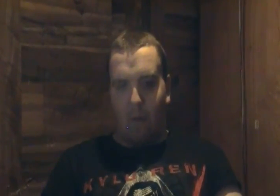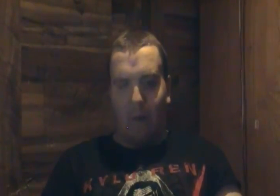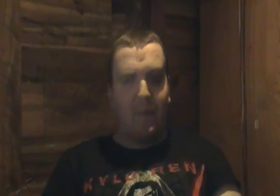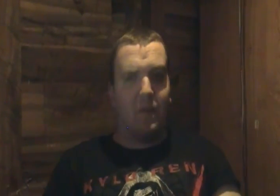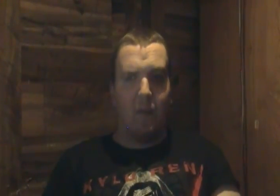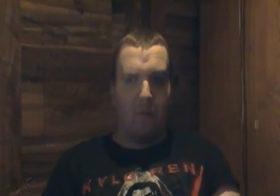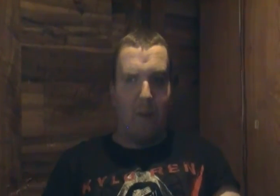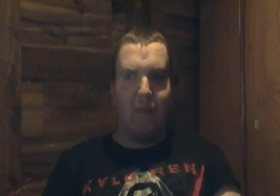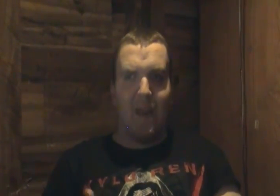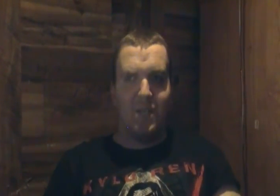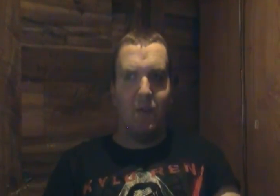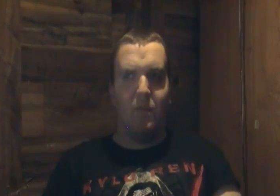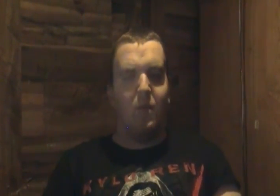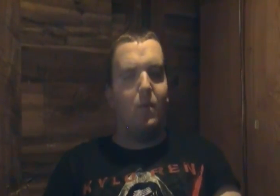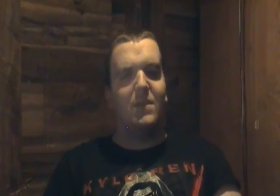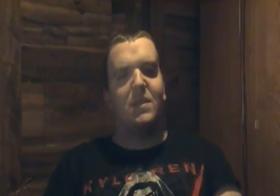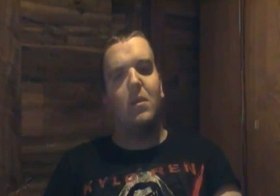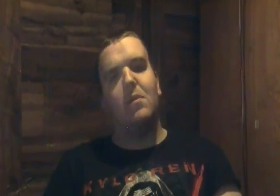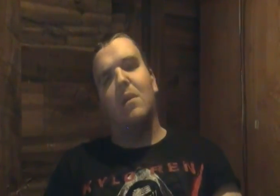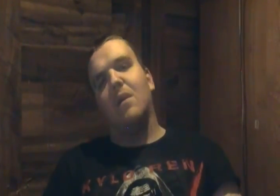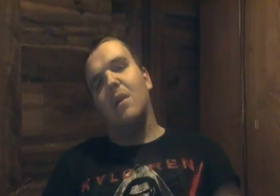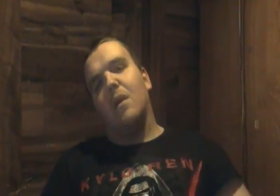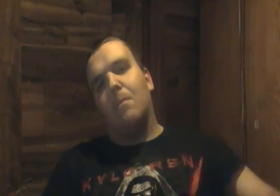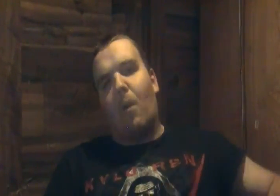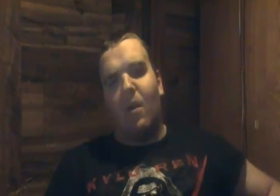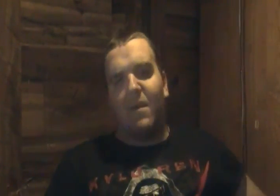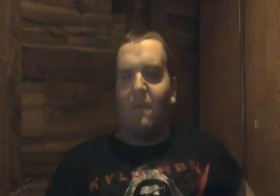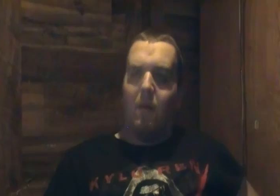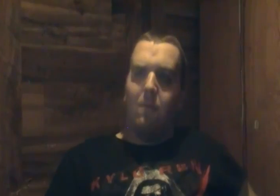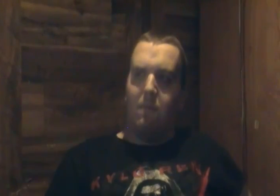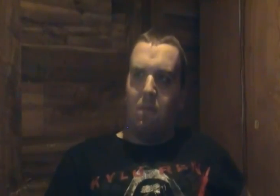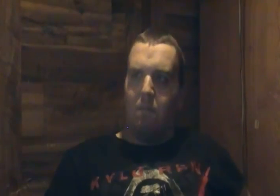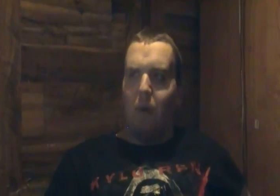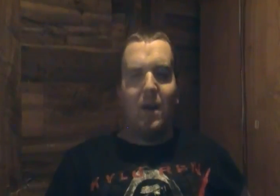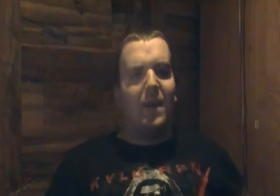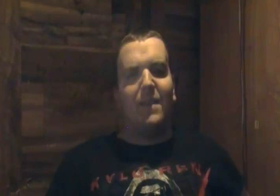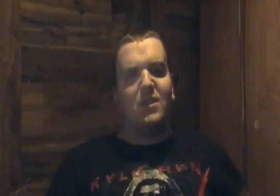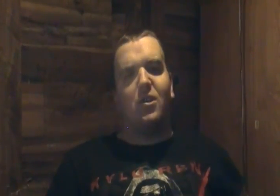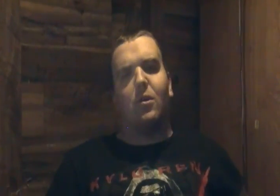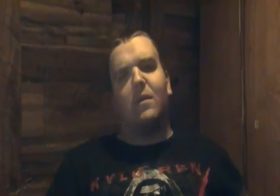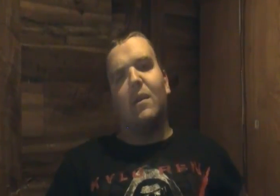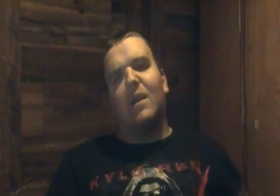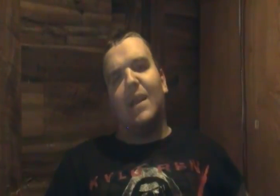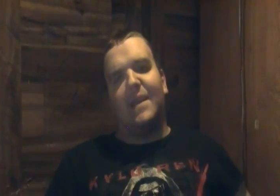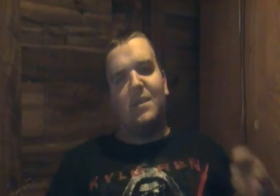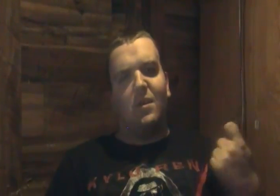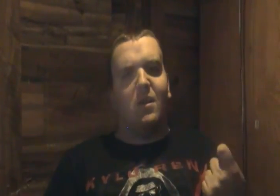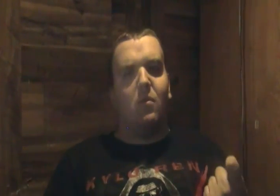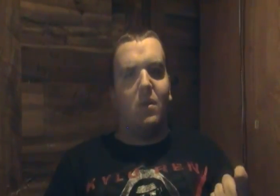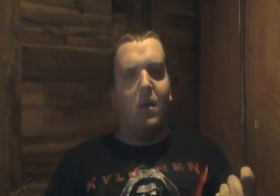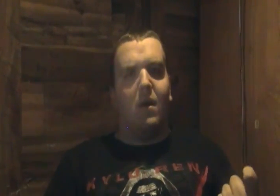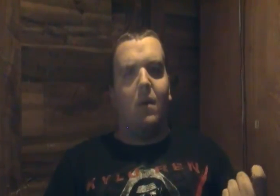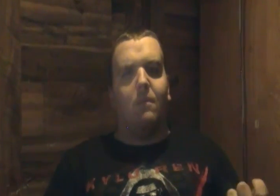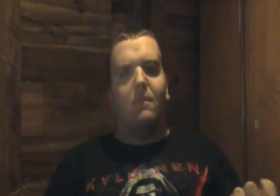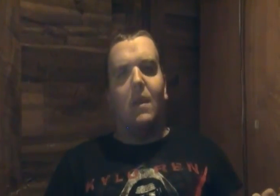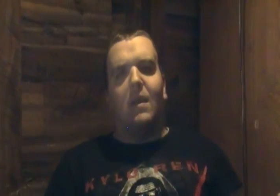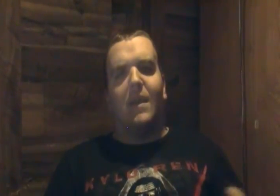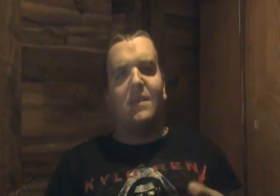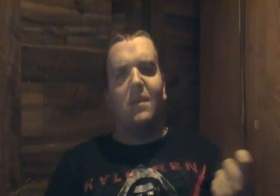while they're while they're actually going through the woods too part of um part of Dudley's shirt gets hooked on uh um gets